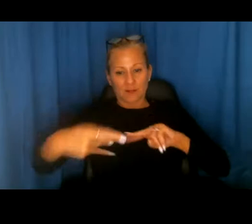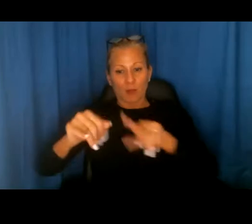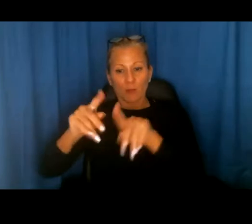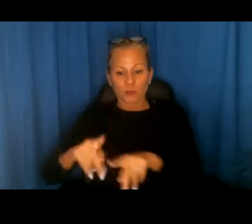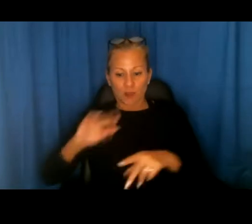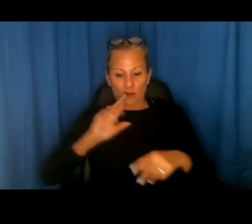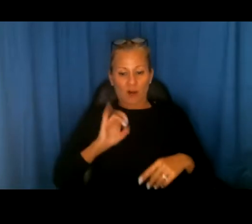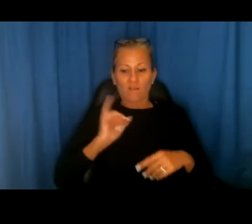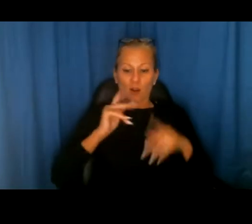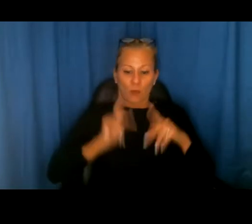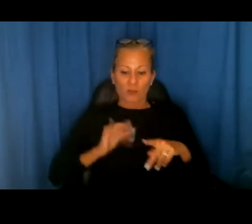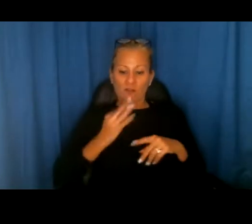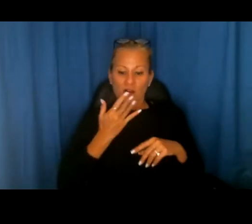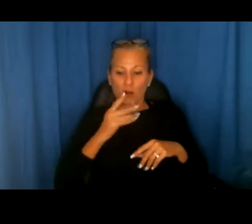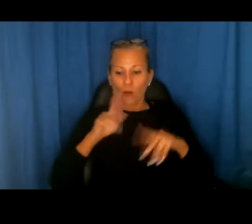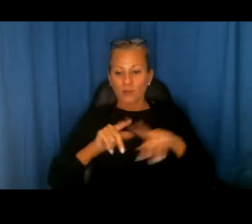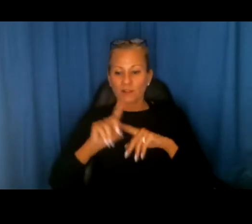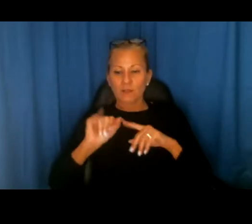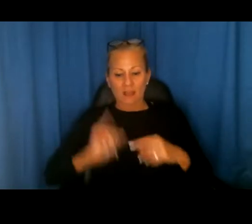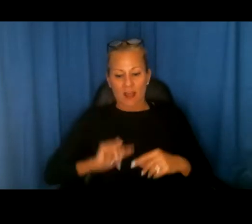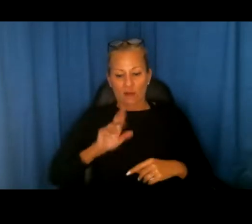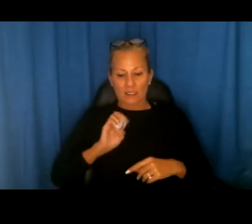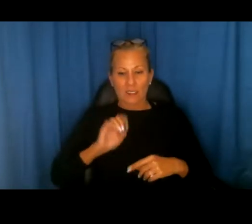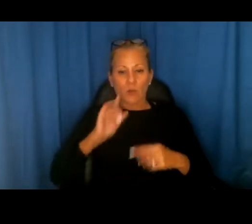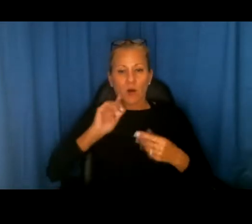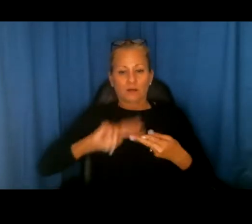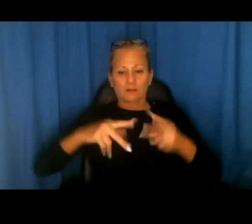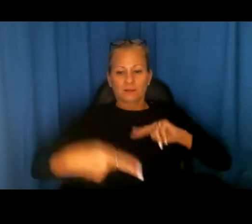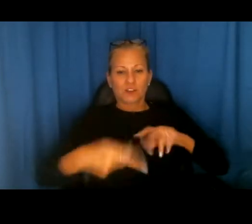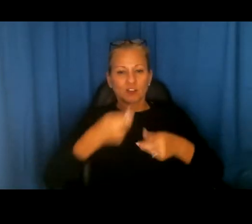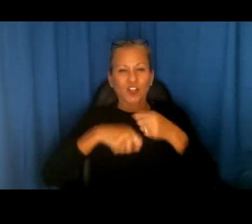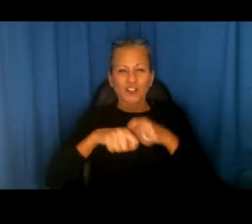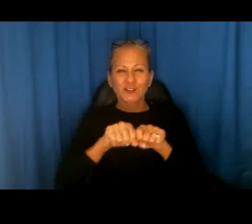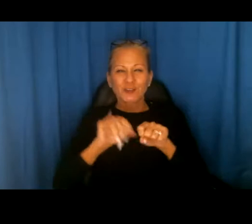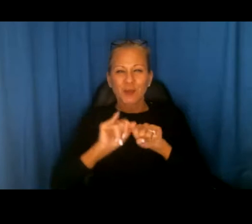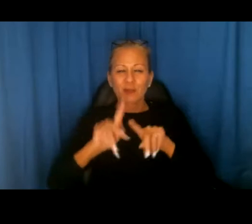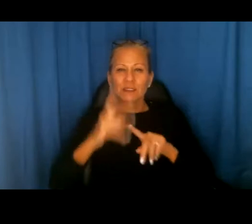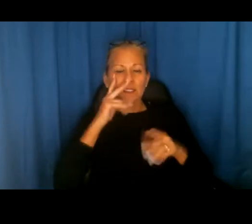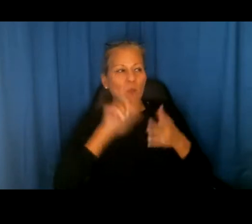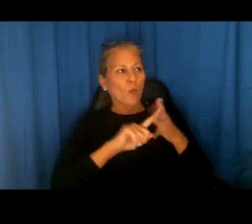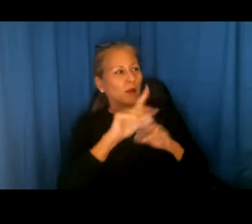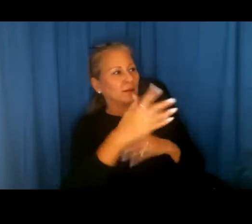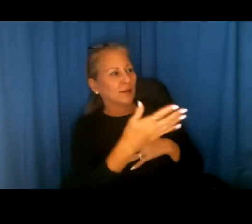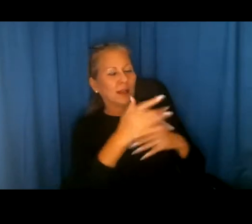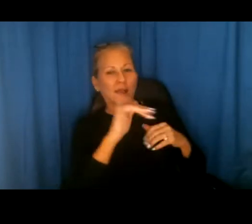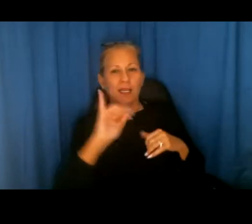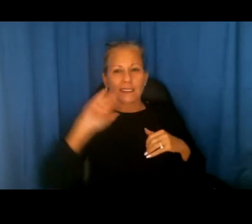person of color or a person with a disability, uh, so that they can see what, uh, people of different backgrounds